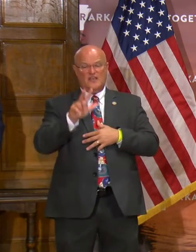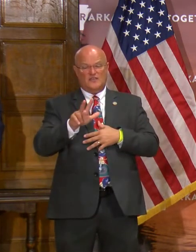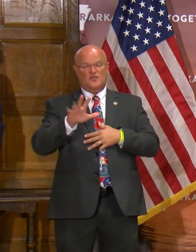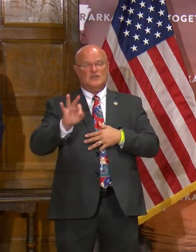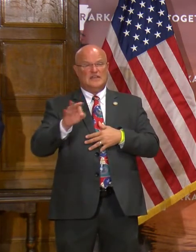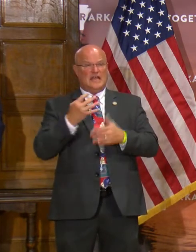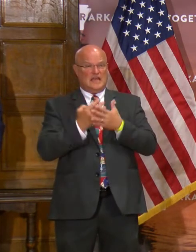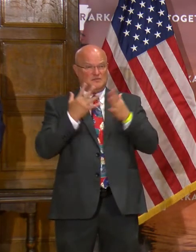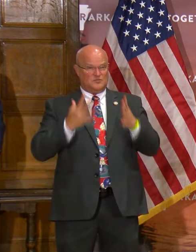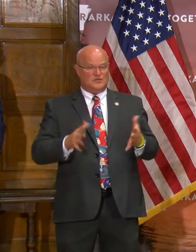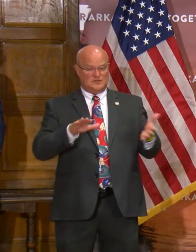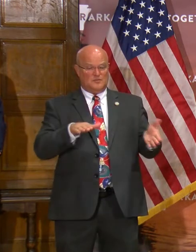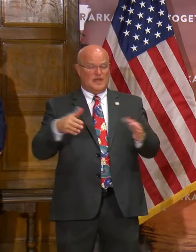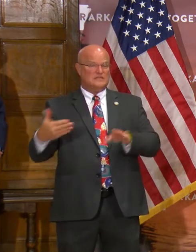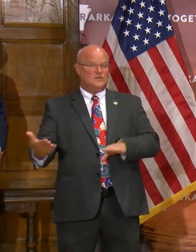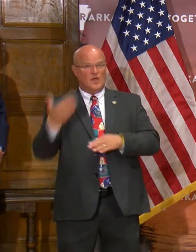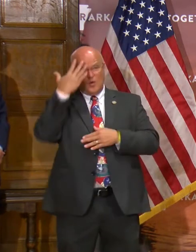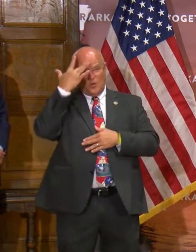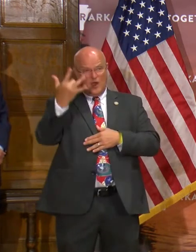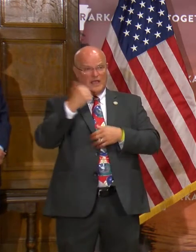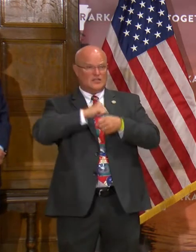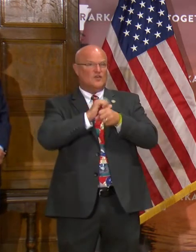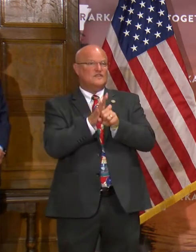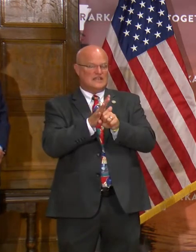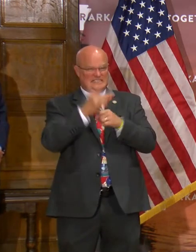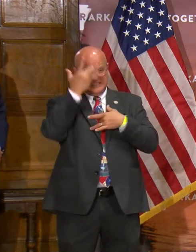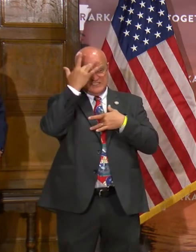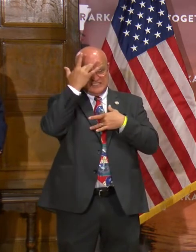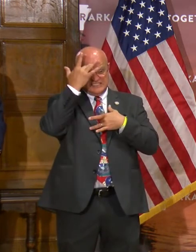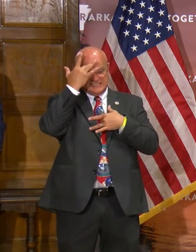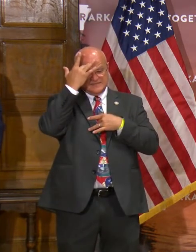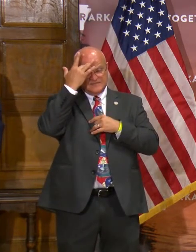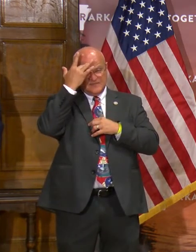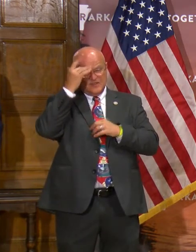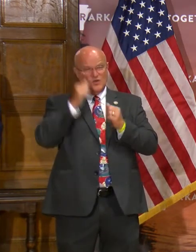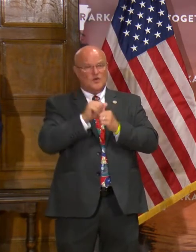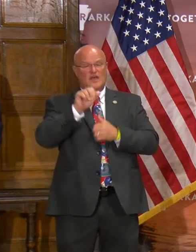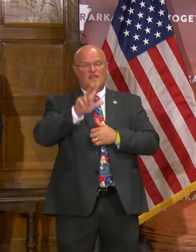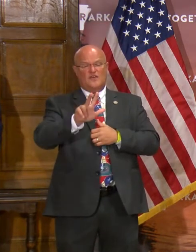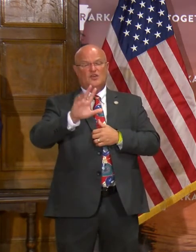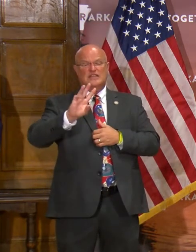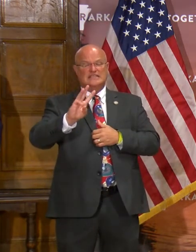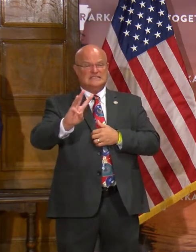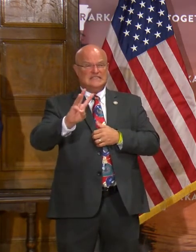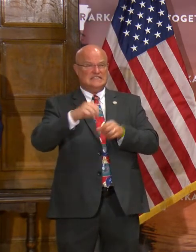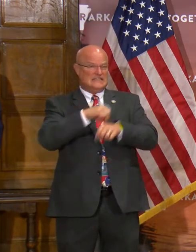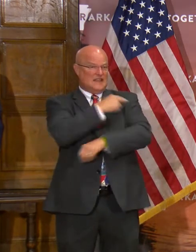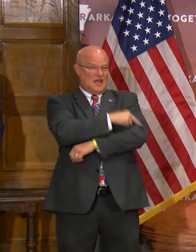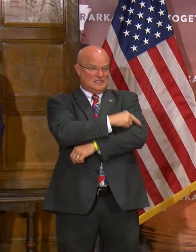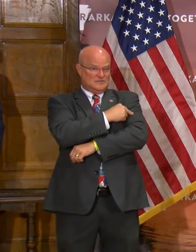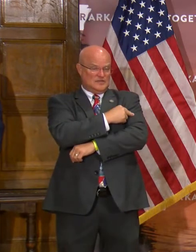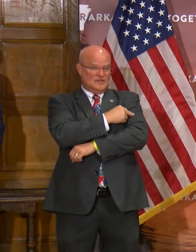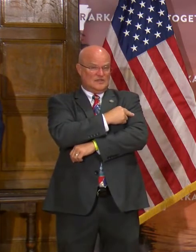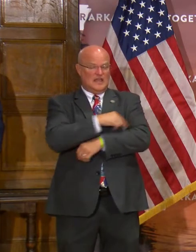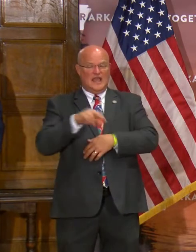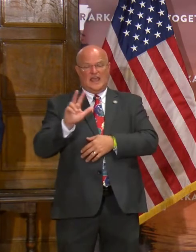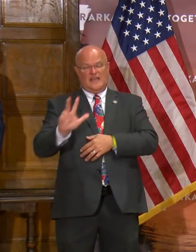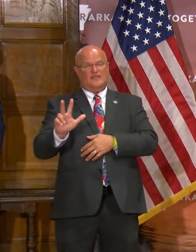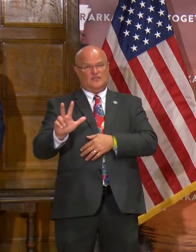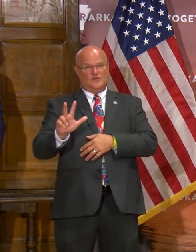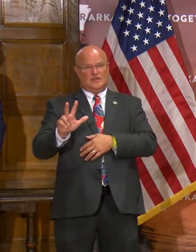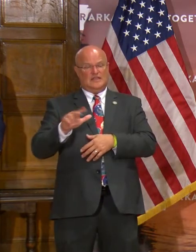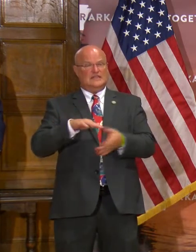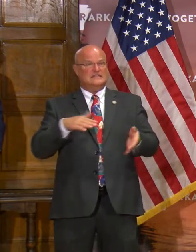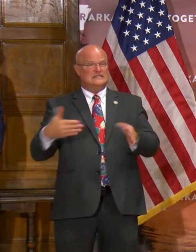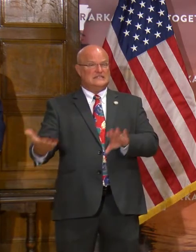inmates have passed away due to COVID-related illnesses, with 36 of those being in a hospital and three of those